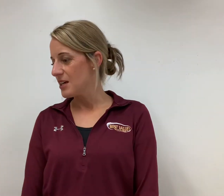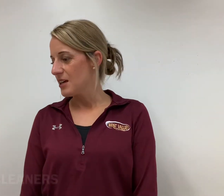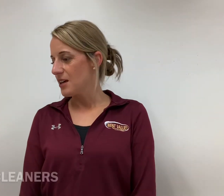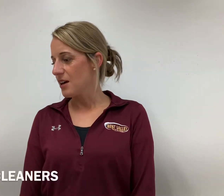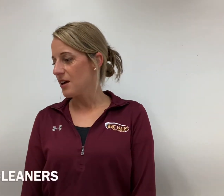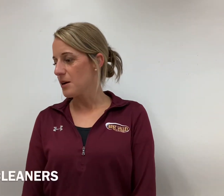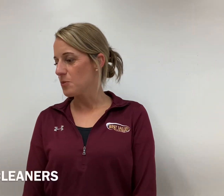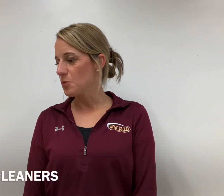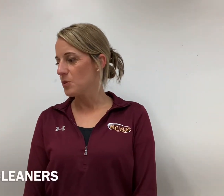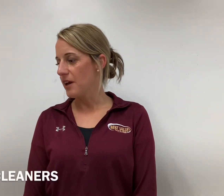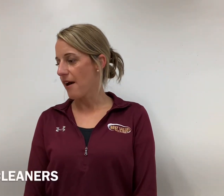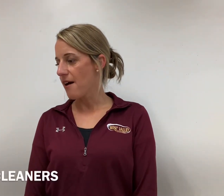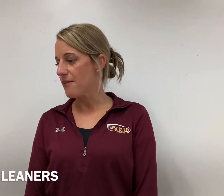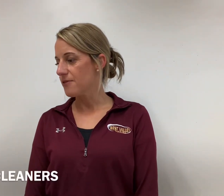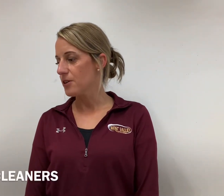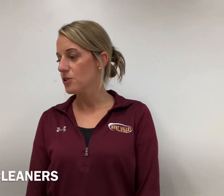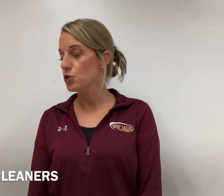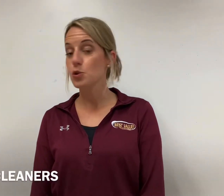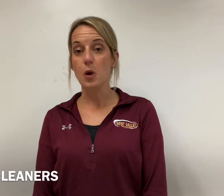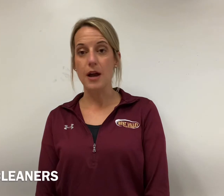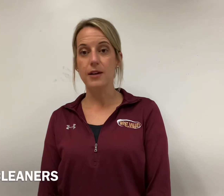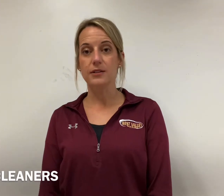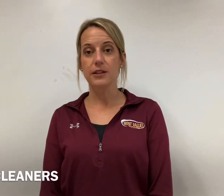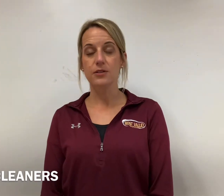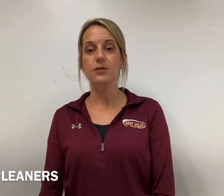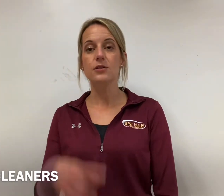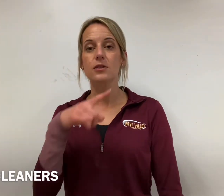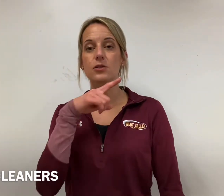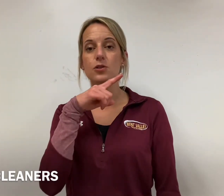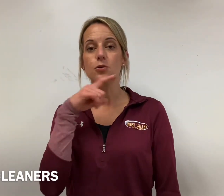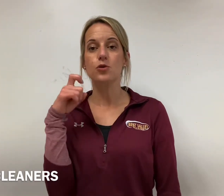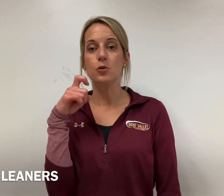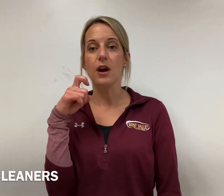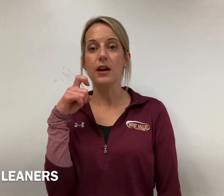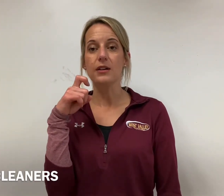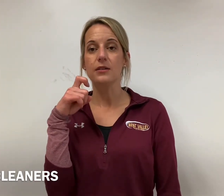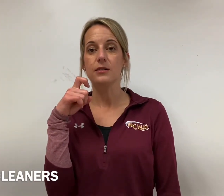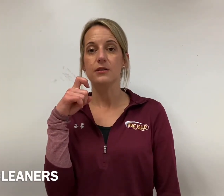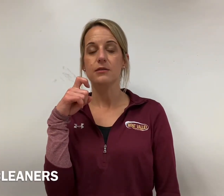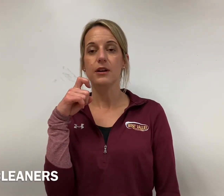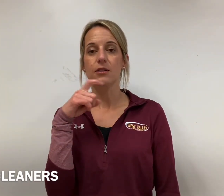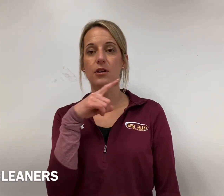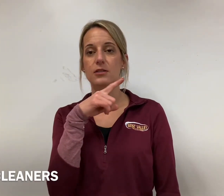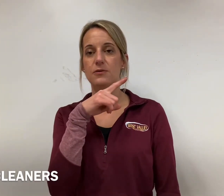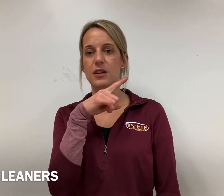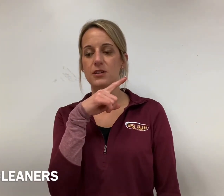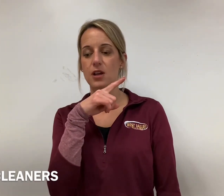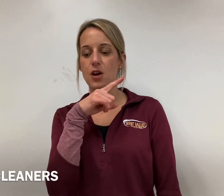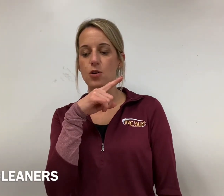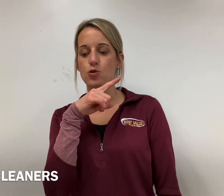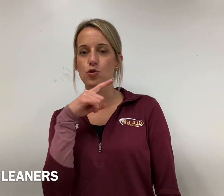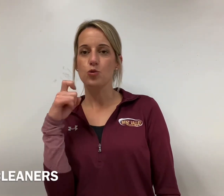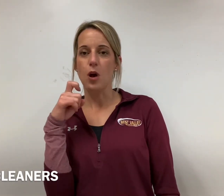and we have dry cleaners so dry right across the face dry